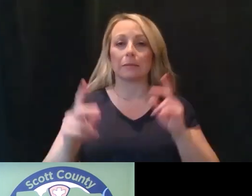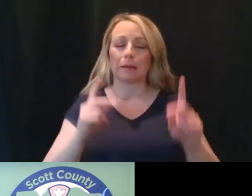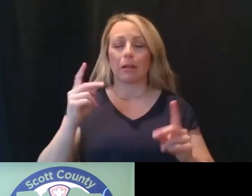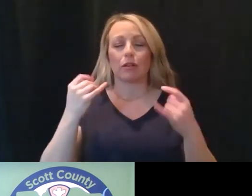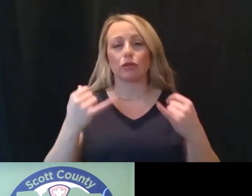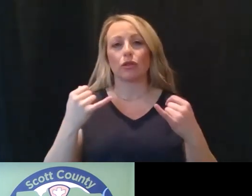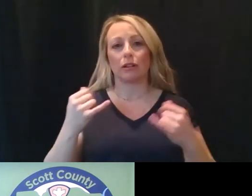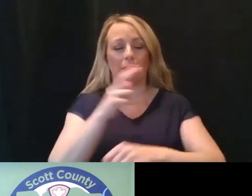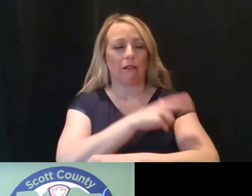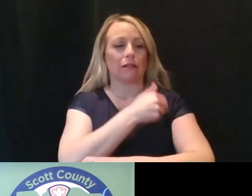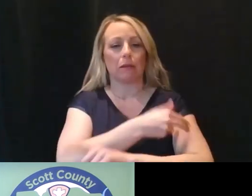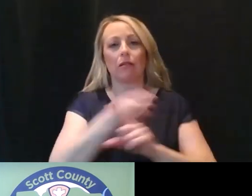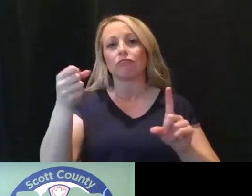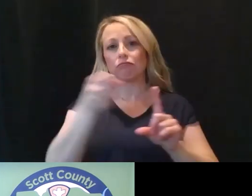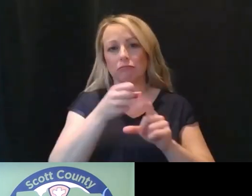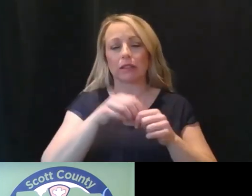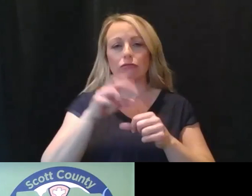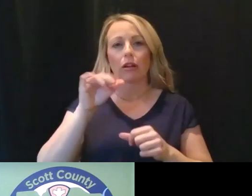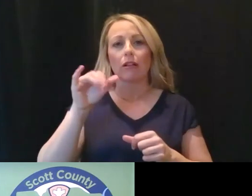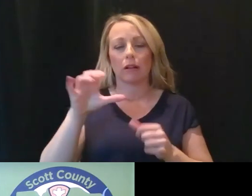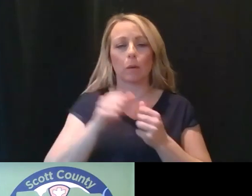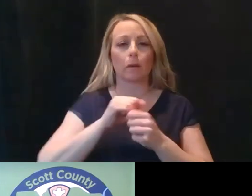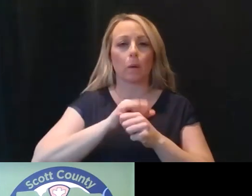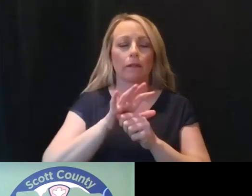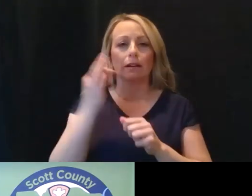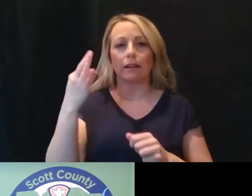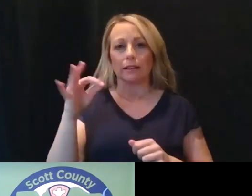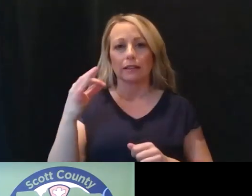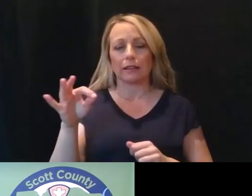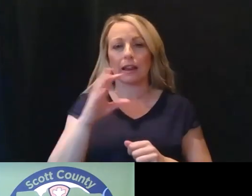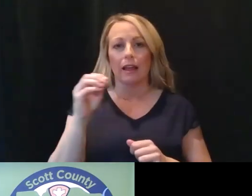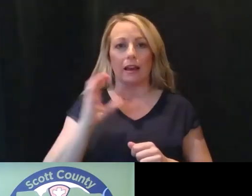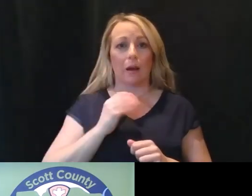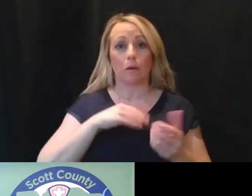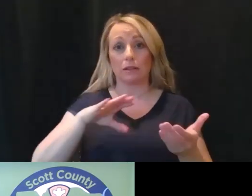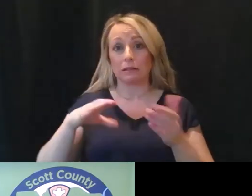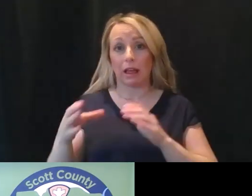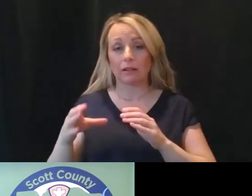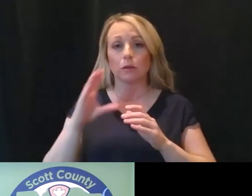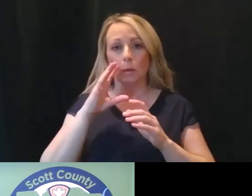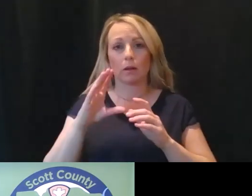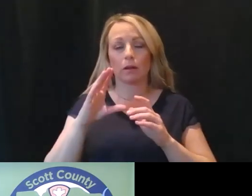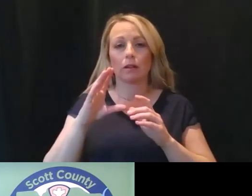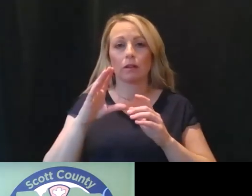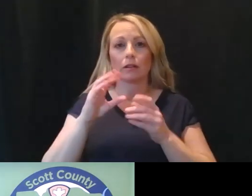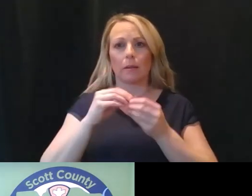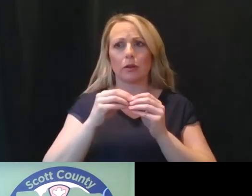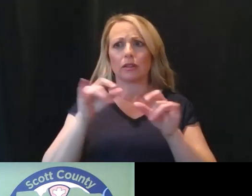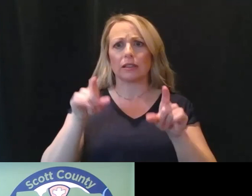hospitalized in Rock Island County with COVID-19 and our deaths remain at 302.